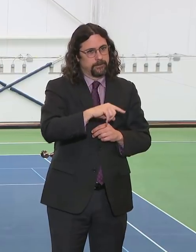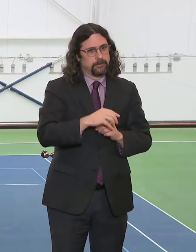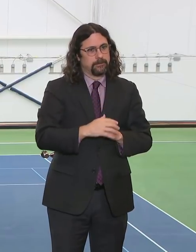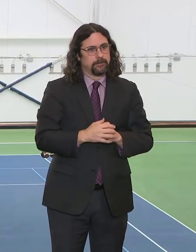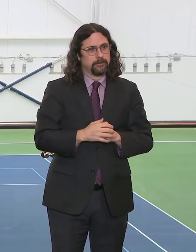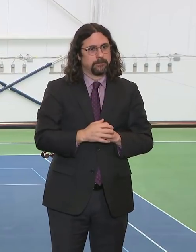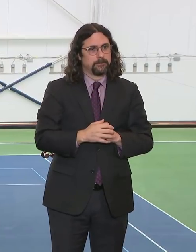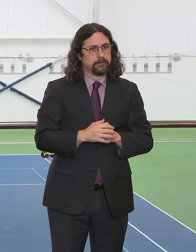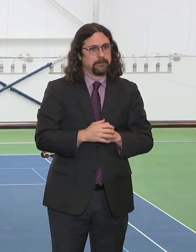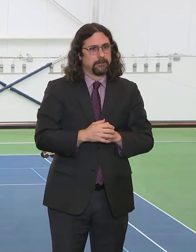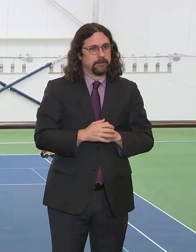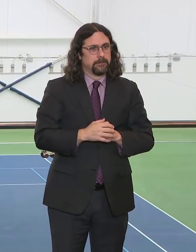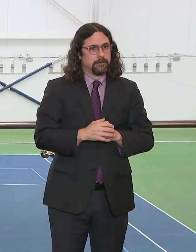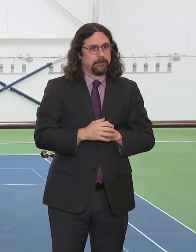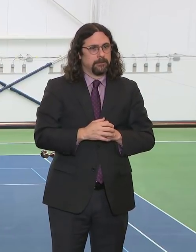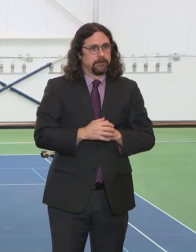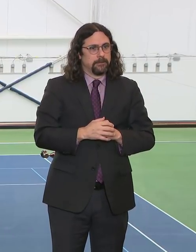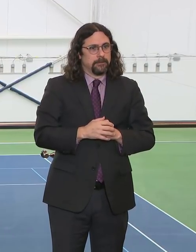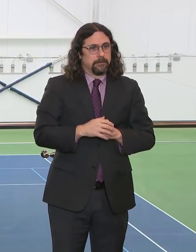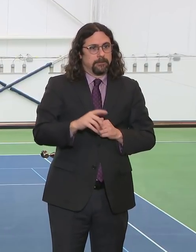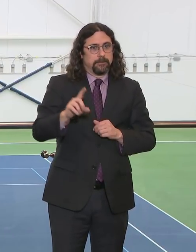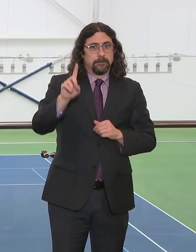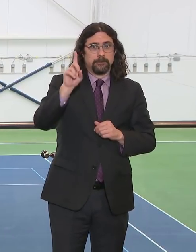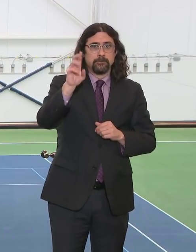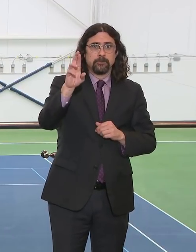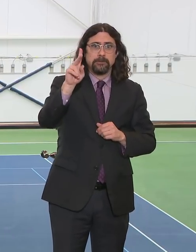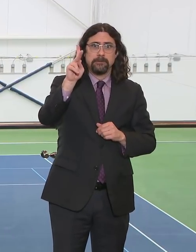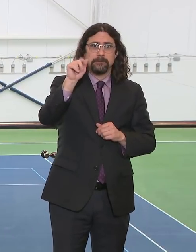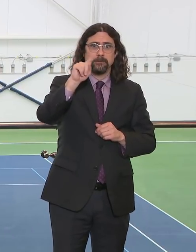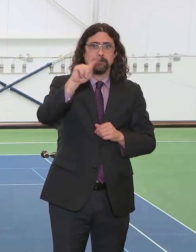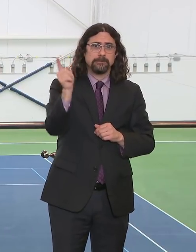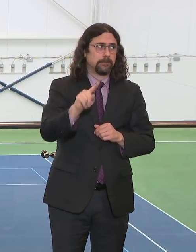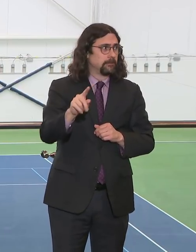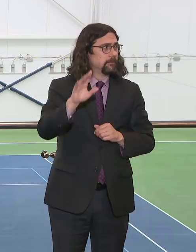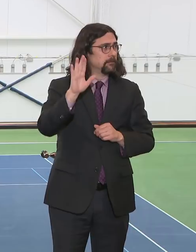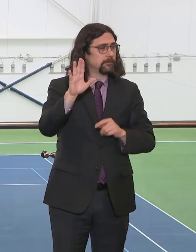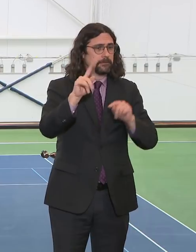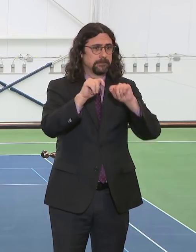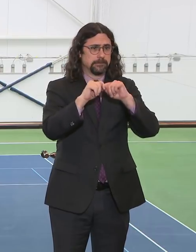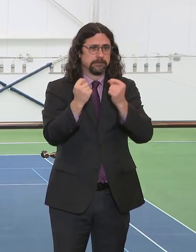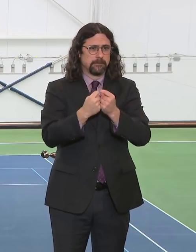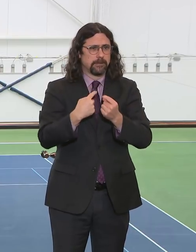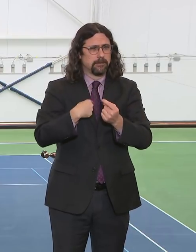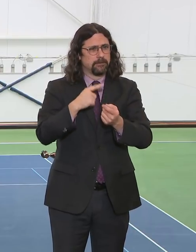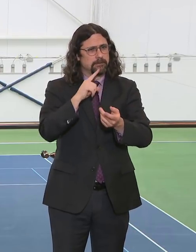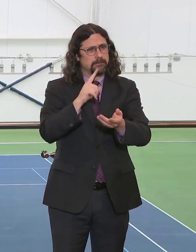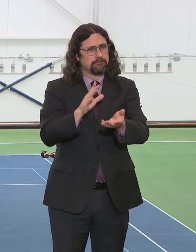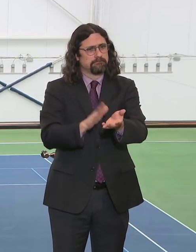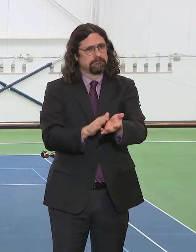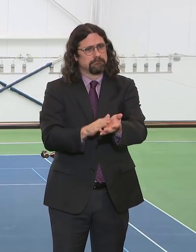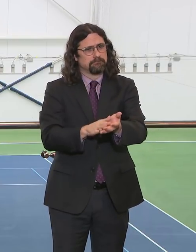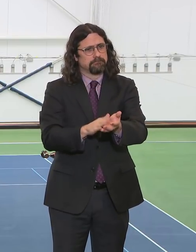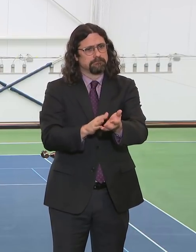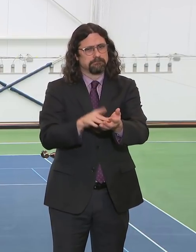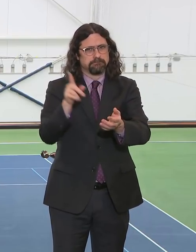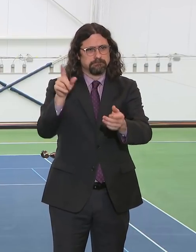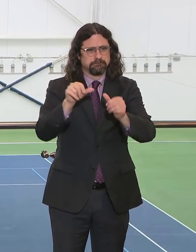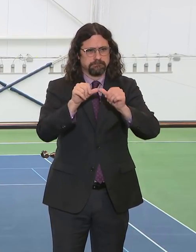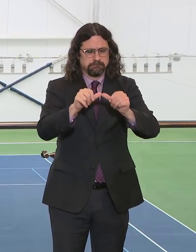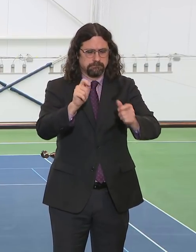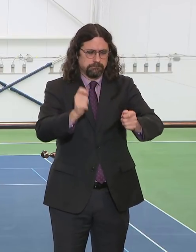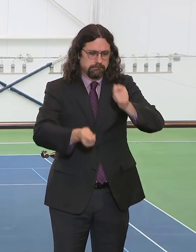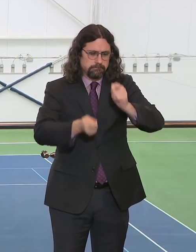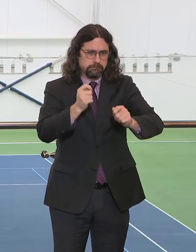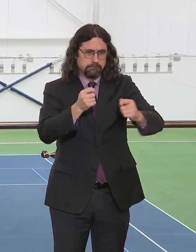Elmhurst credit. They continually made the adjustments. We talk about how the NYPD, for example, constantly makes strategic adjustments